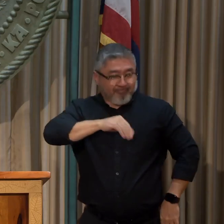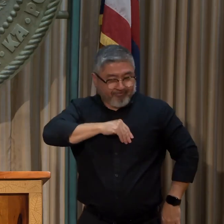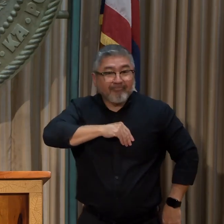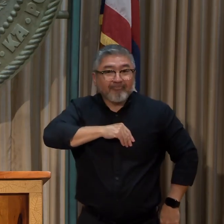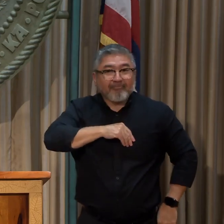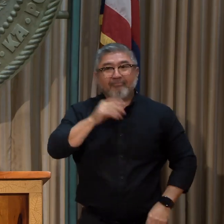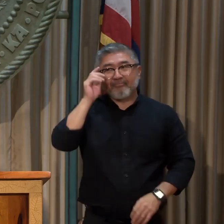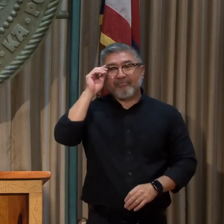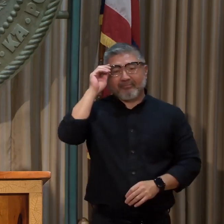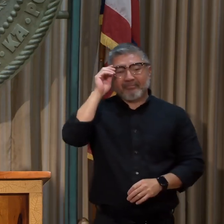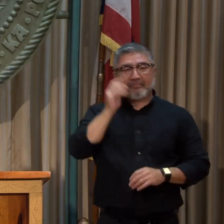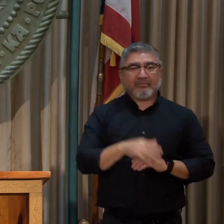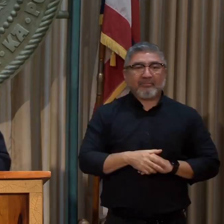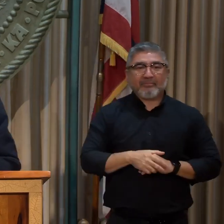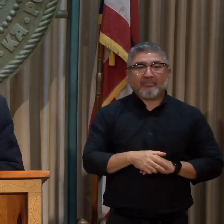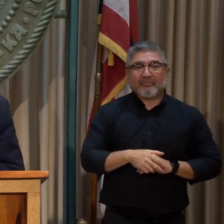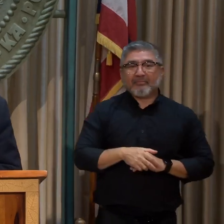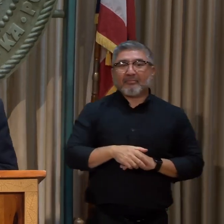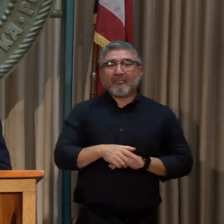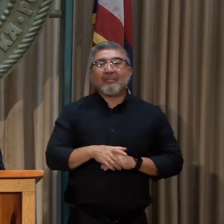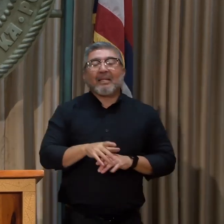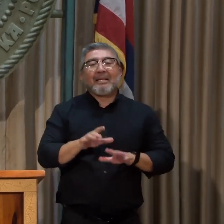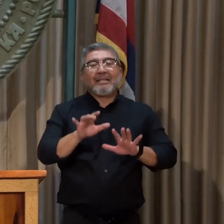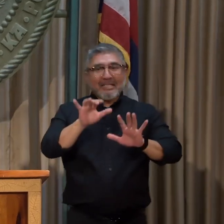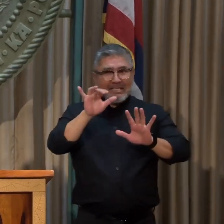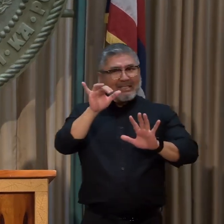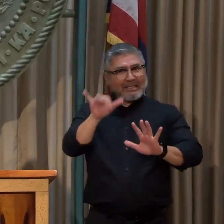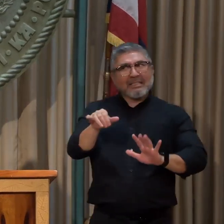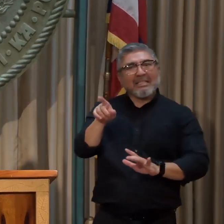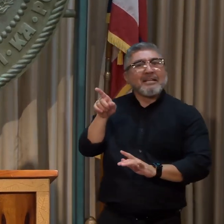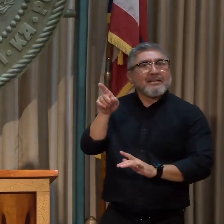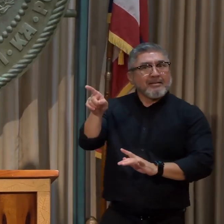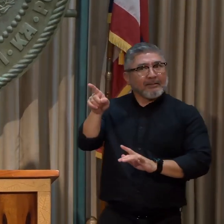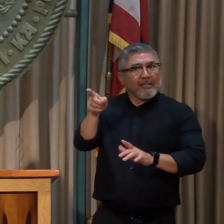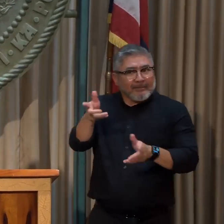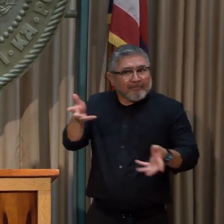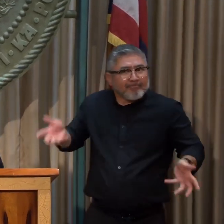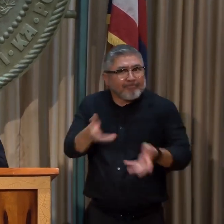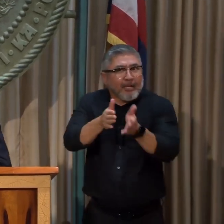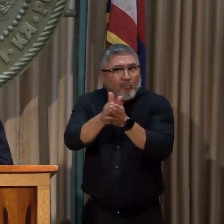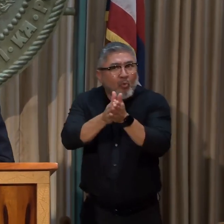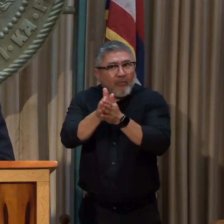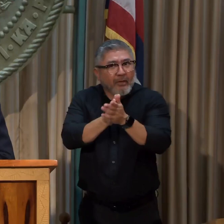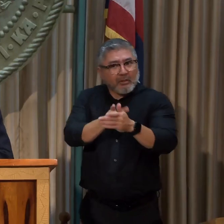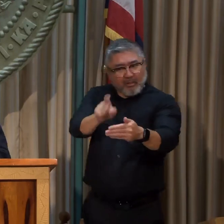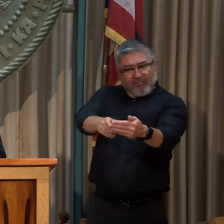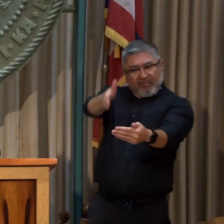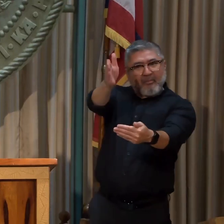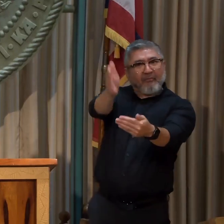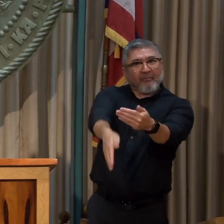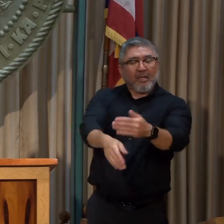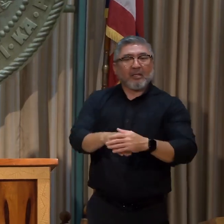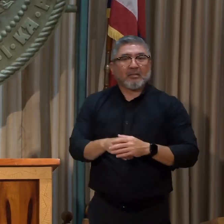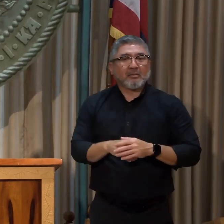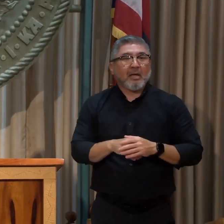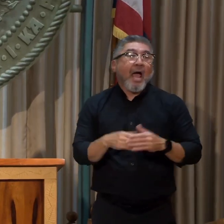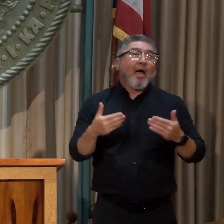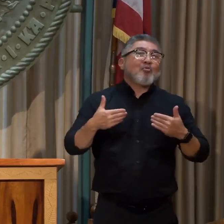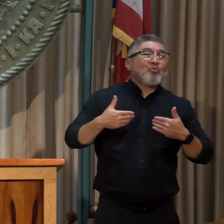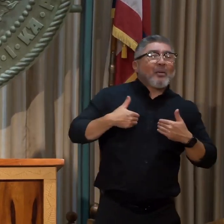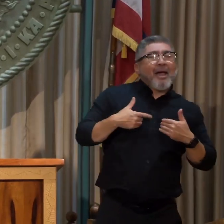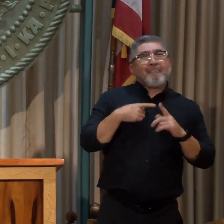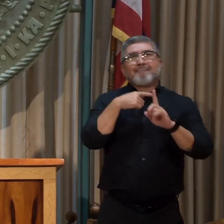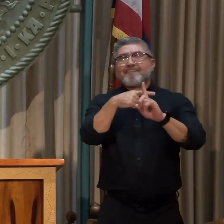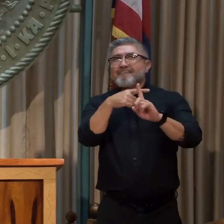And that provides a very helpful backstop. So again, you know, we've had some aspirational goals, but when they